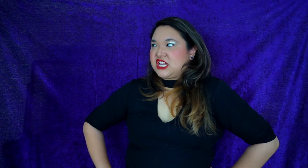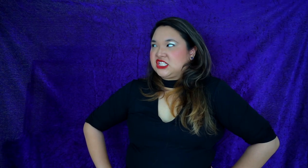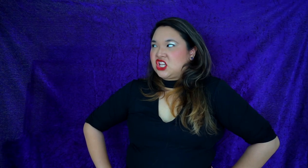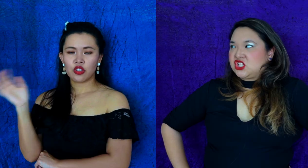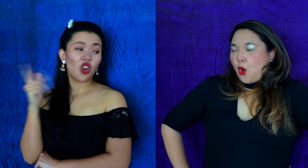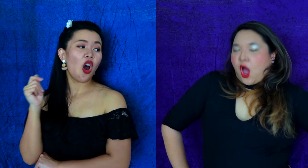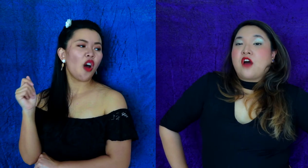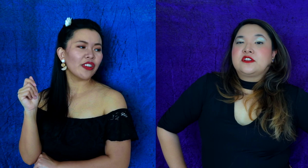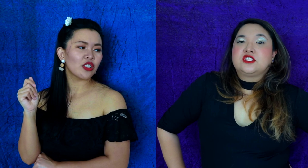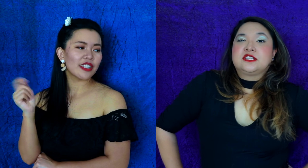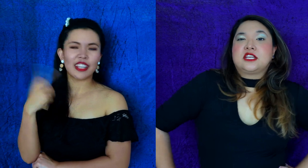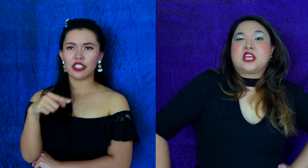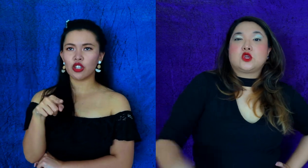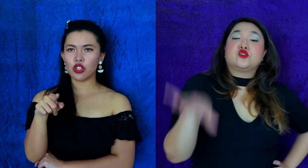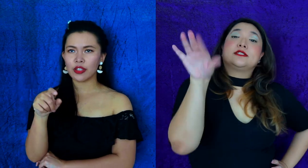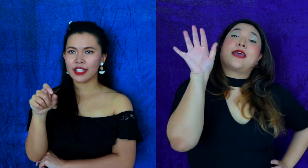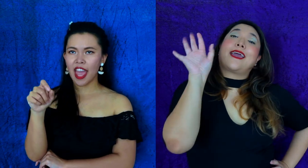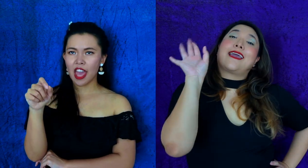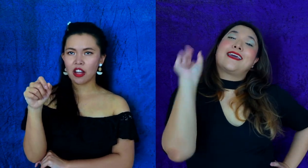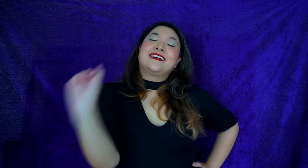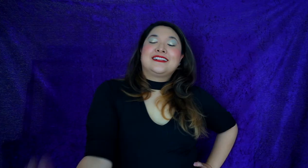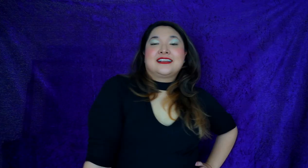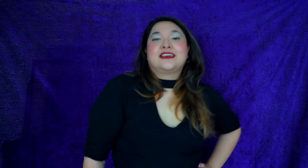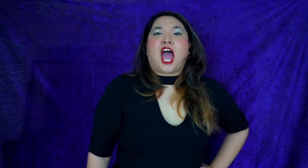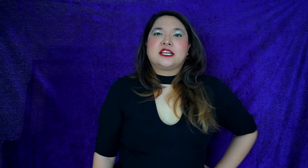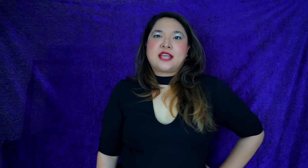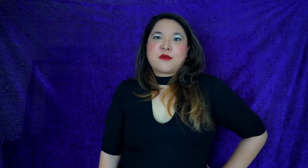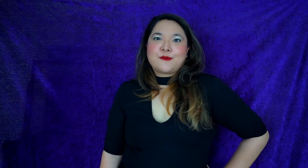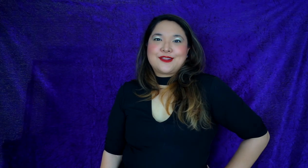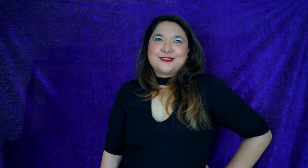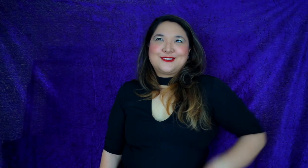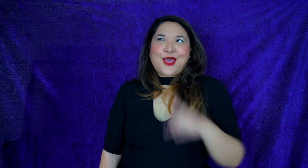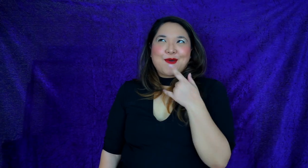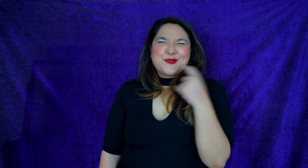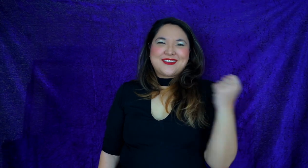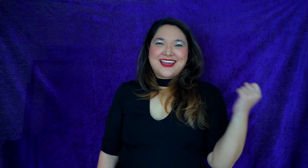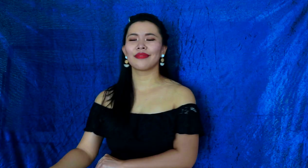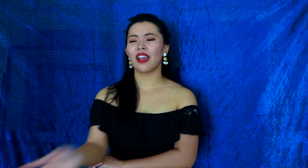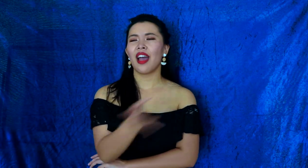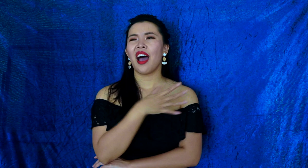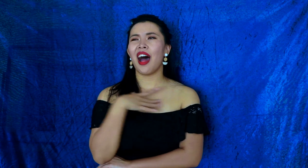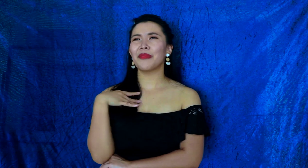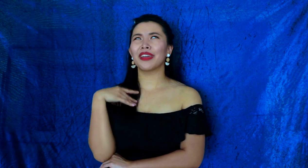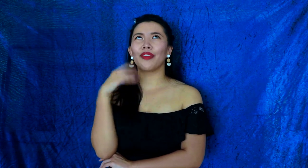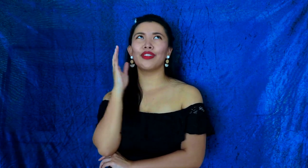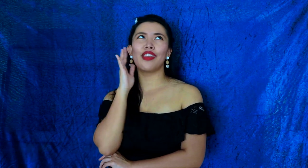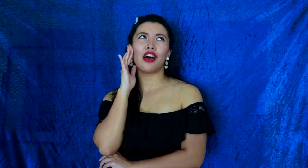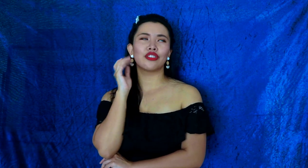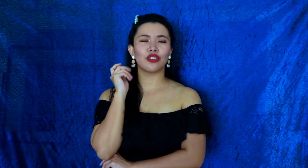us So often to the sunset you should sail I can send my minions to help you pack I'll be careful not to